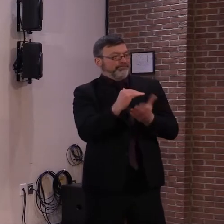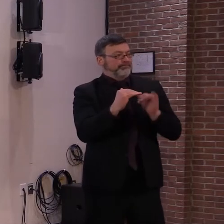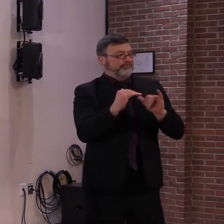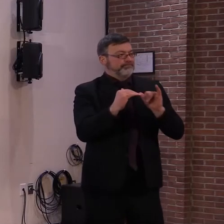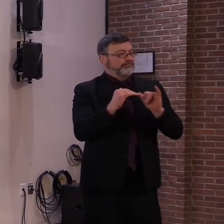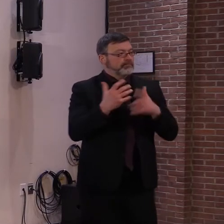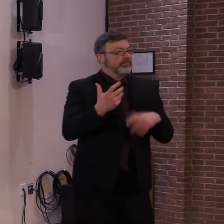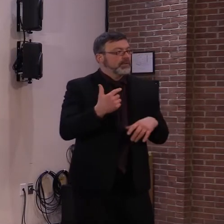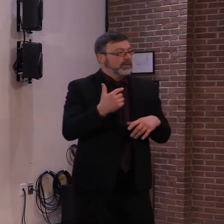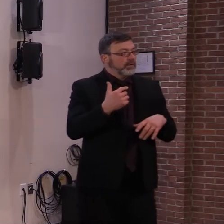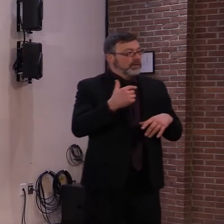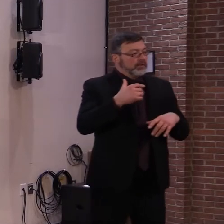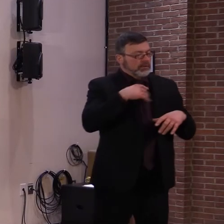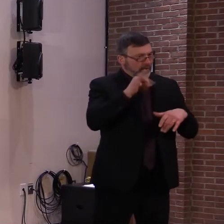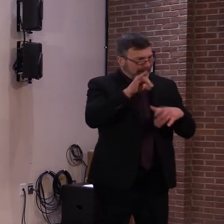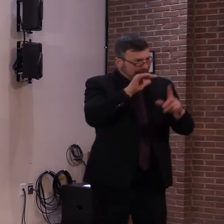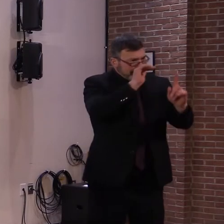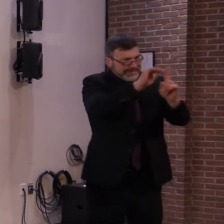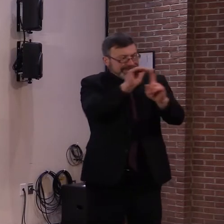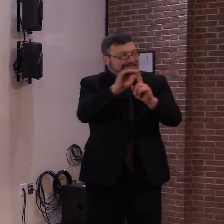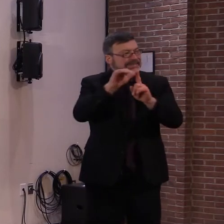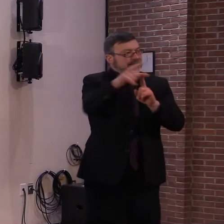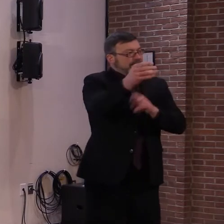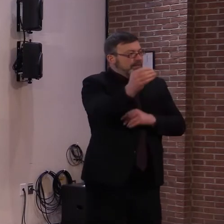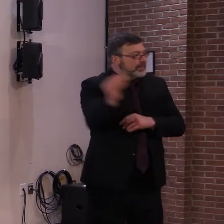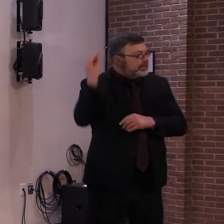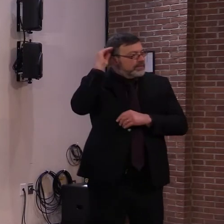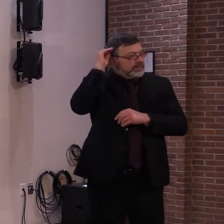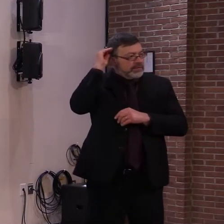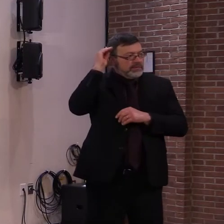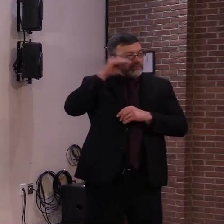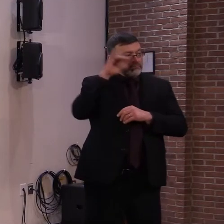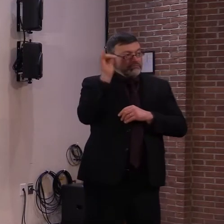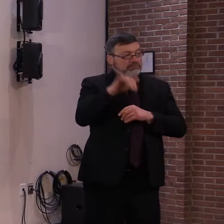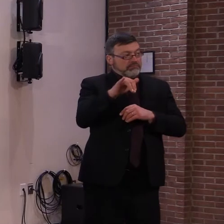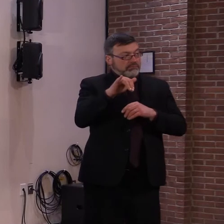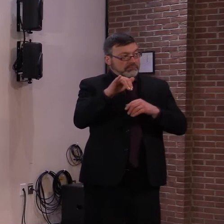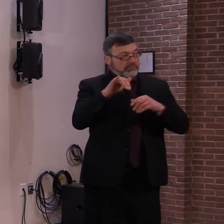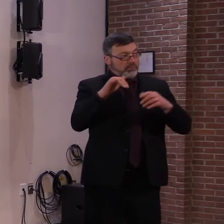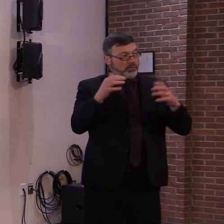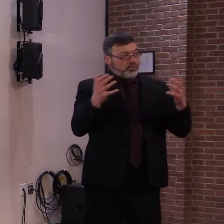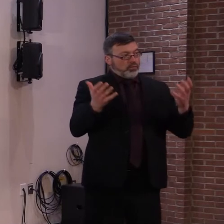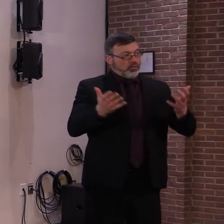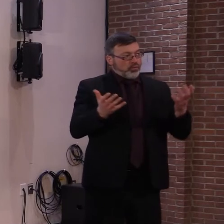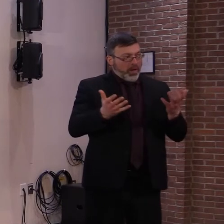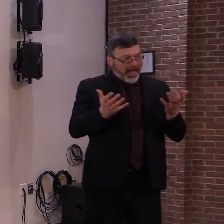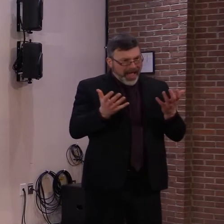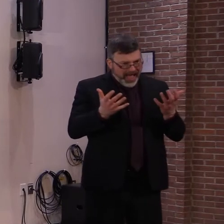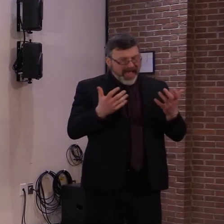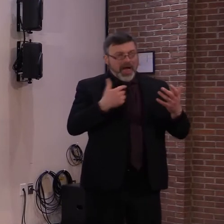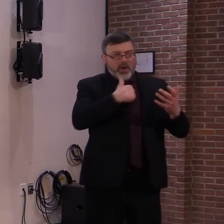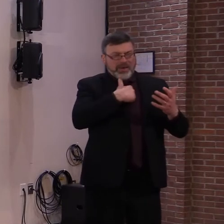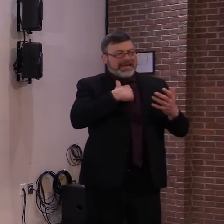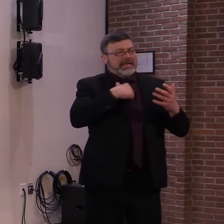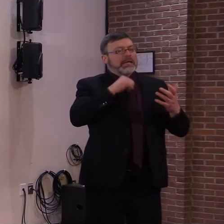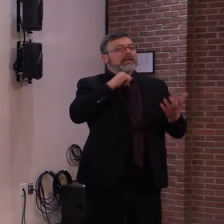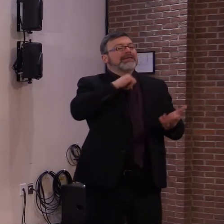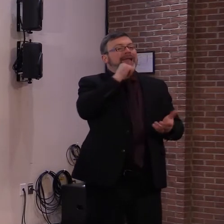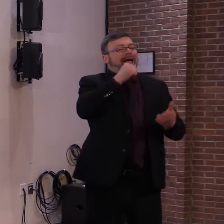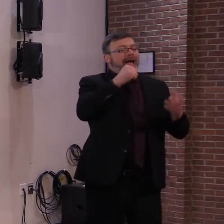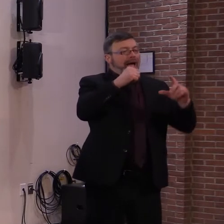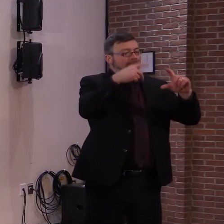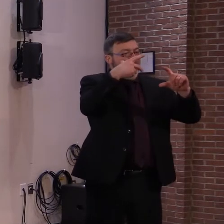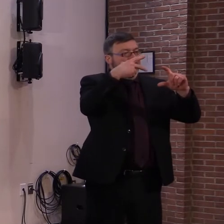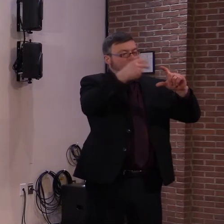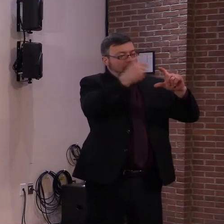focused on using all available doses as quickly as we can and as effectively as we can